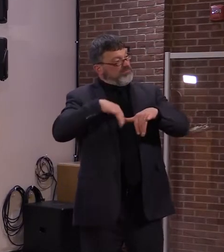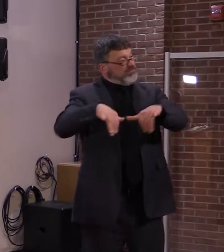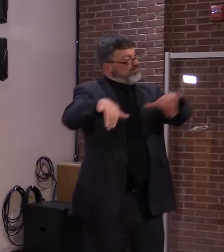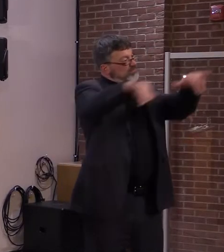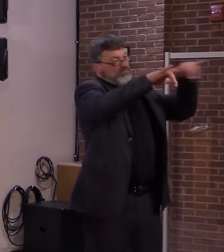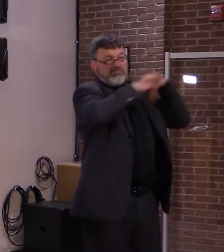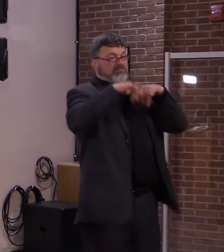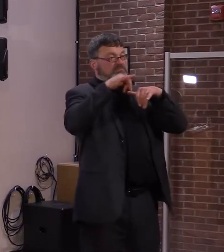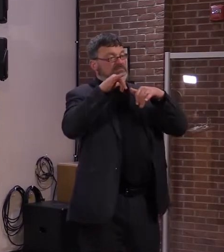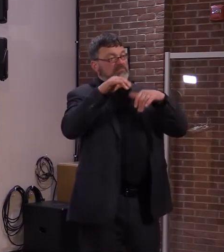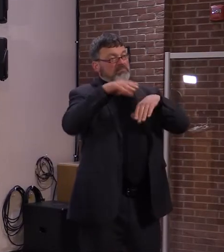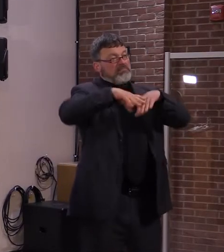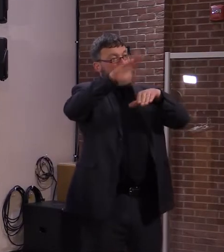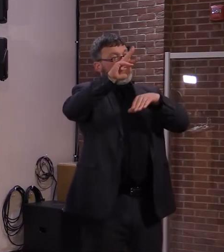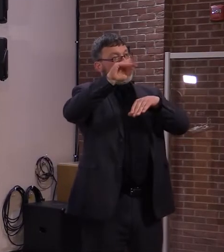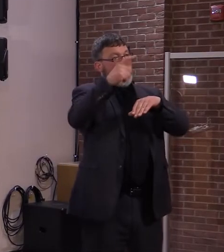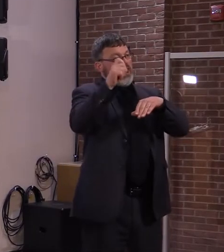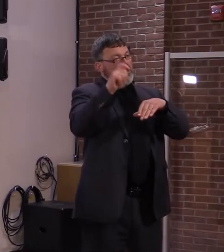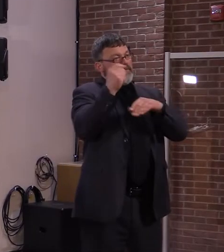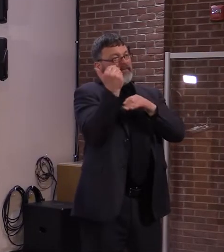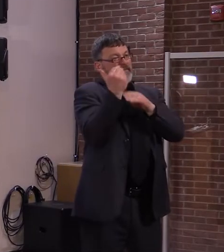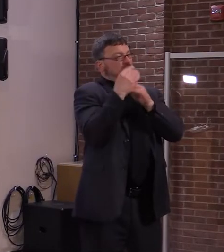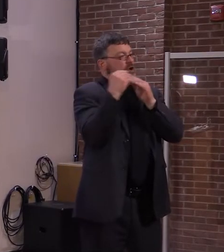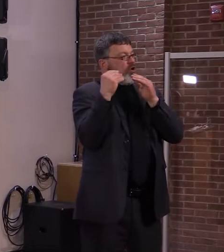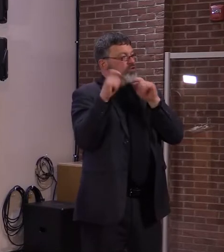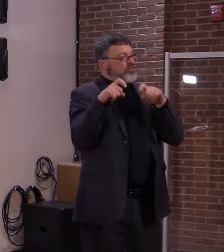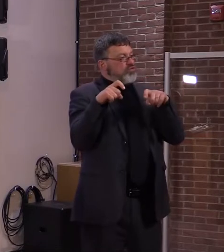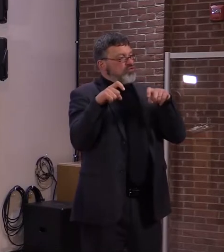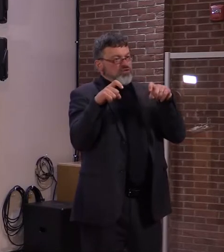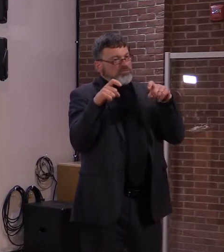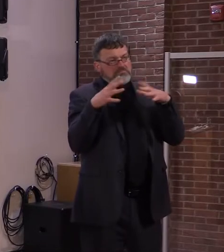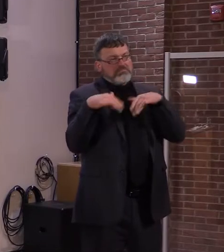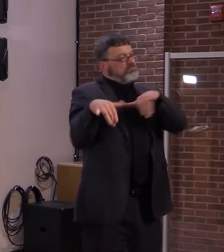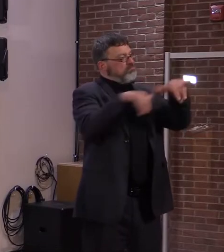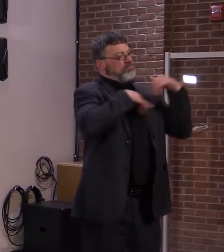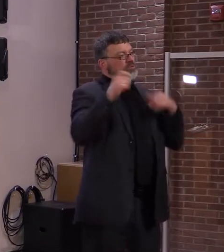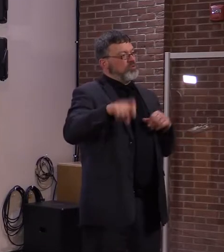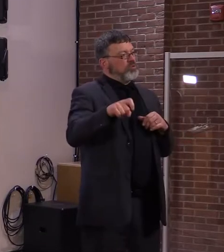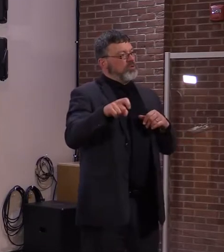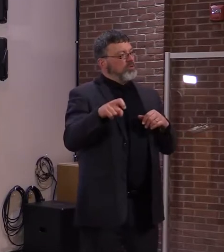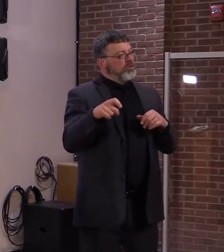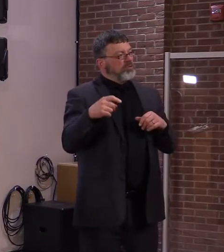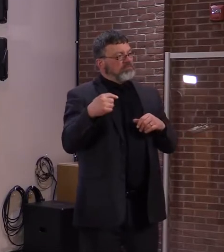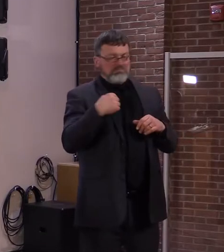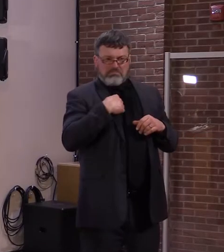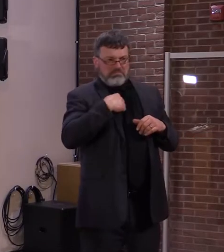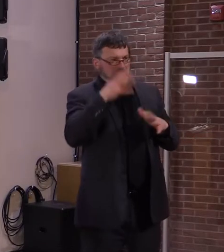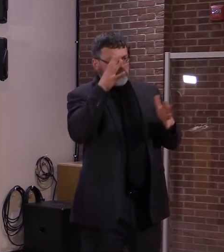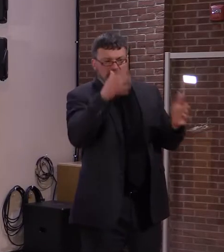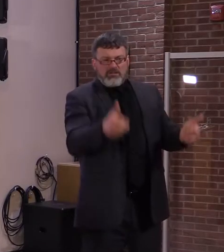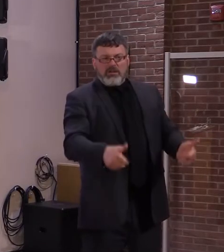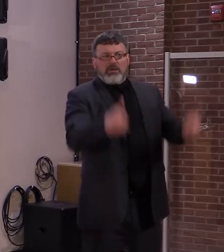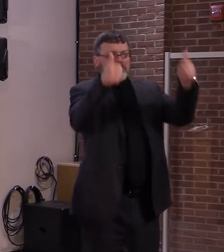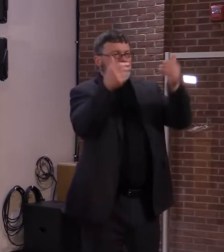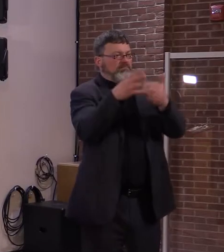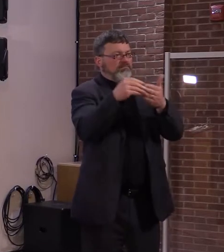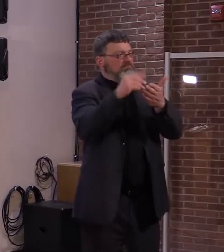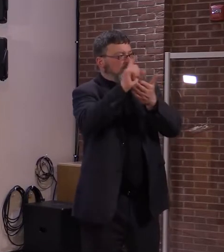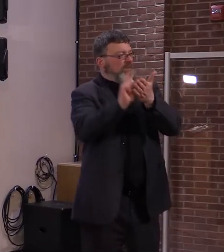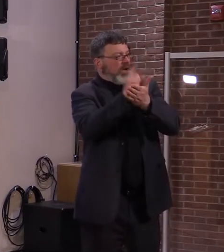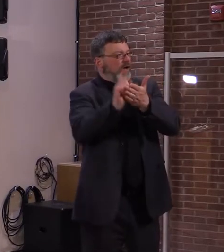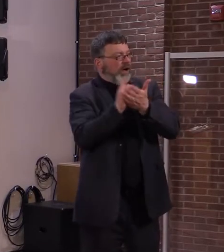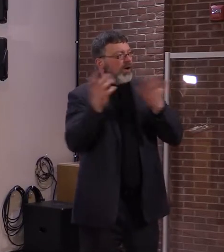in wages. It's organic growth. It's just about that basic principle of supply and demand. So, we need more people